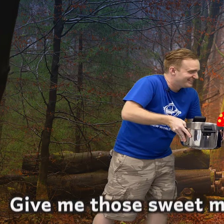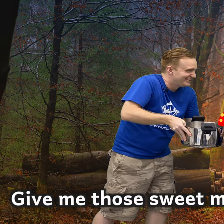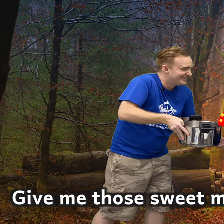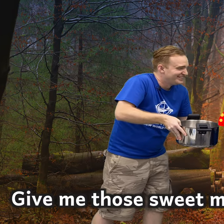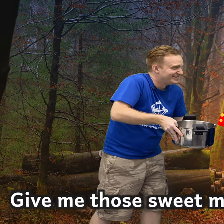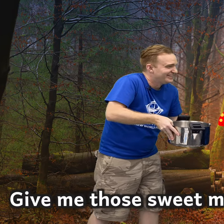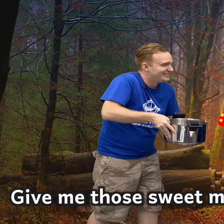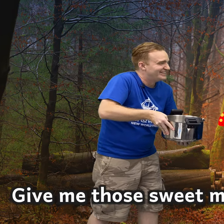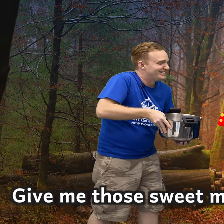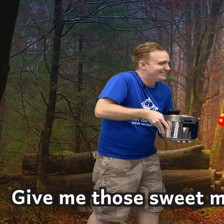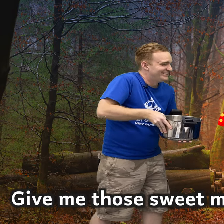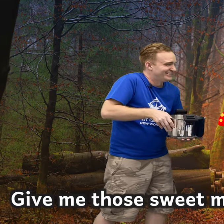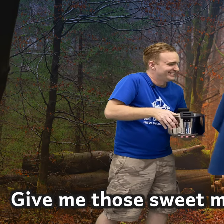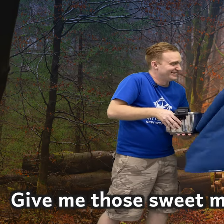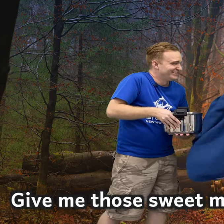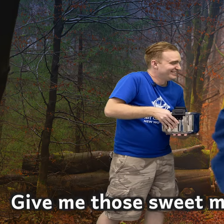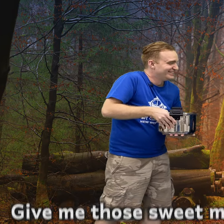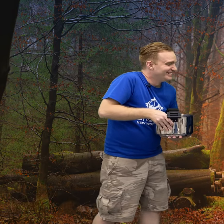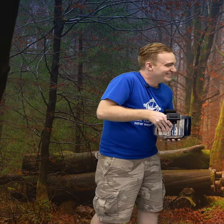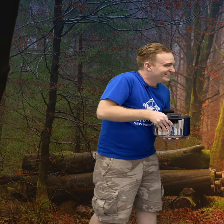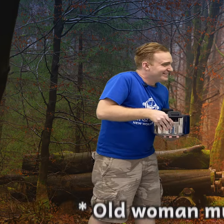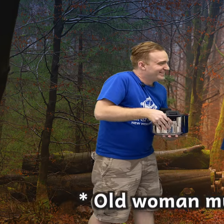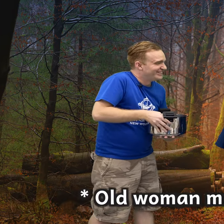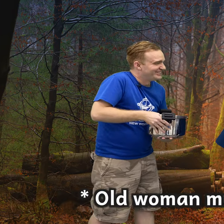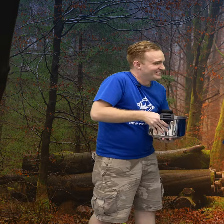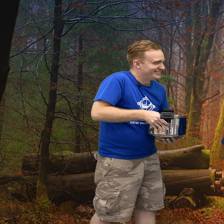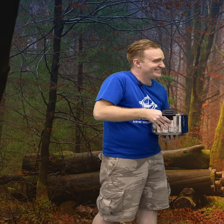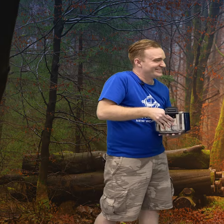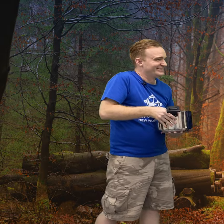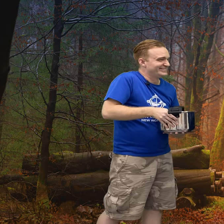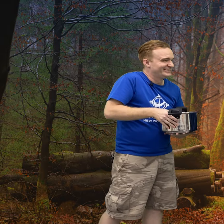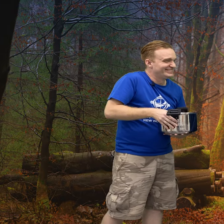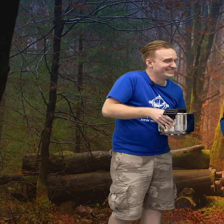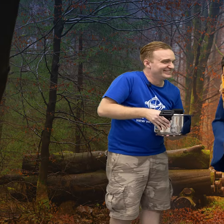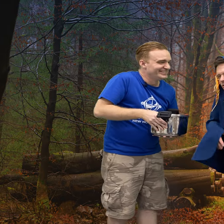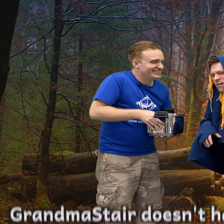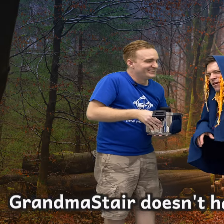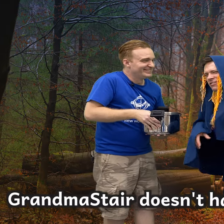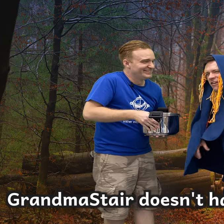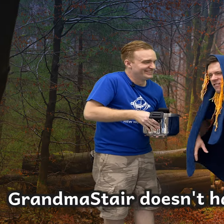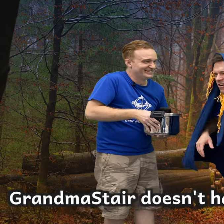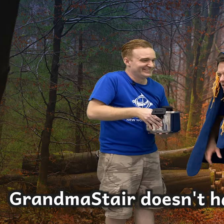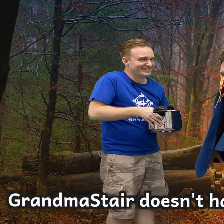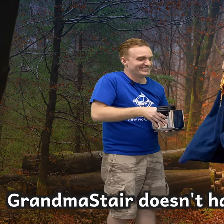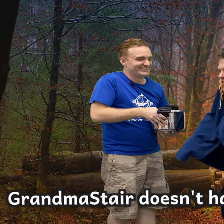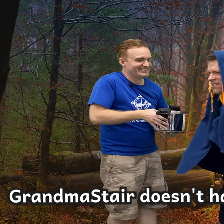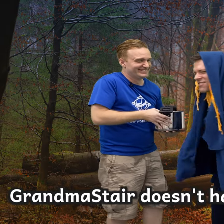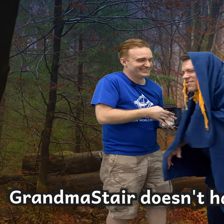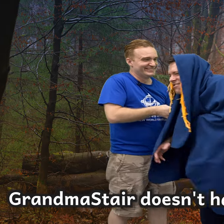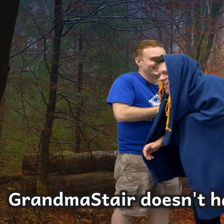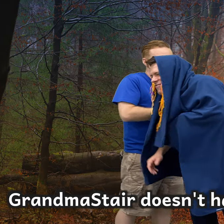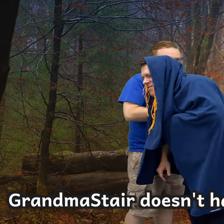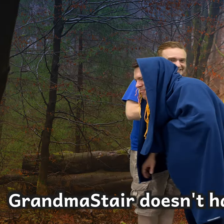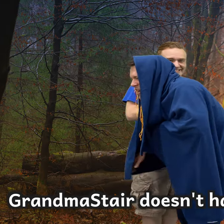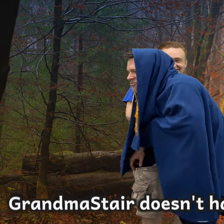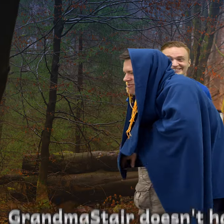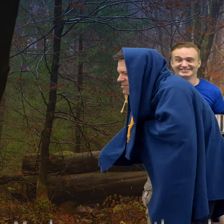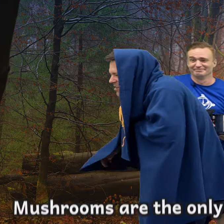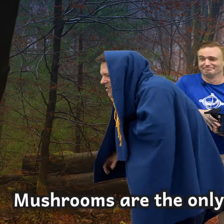sweet mushroom babies. Yes, that's all. Grandma Stare doesn't have any teeth left. Mushrooms are the